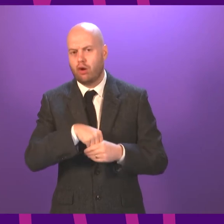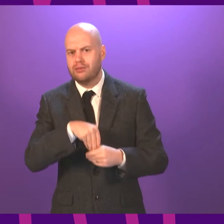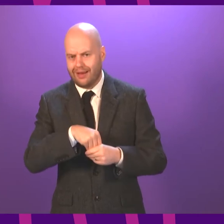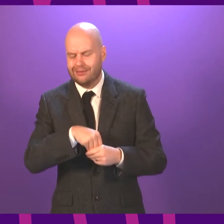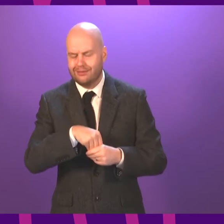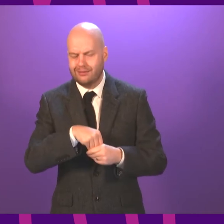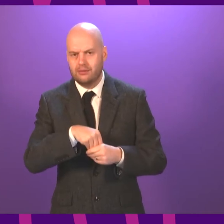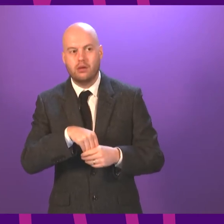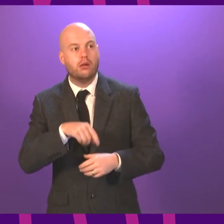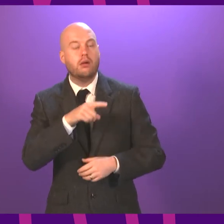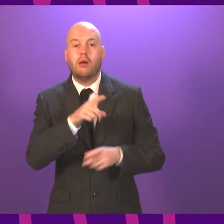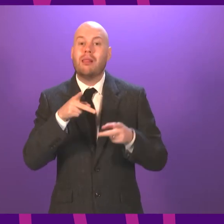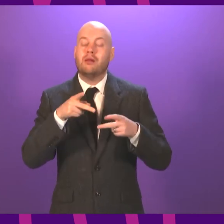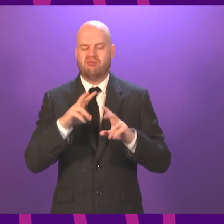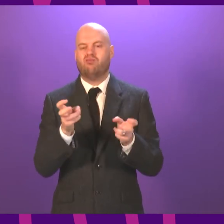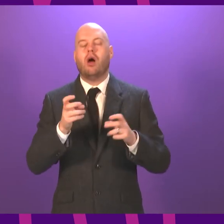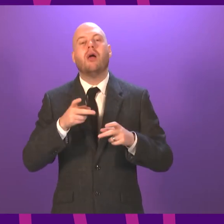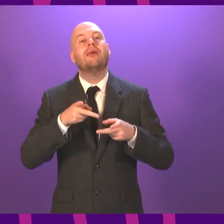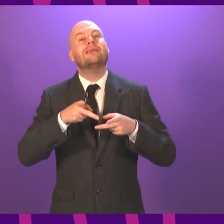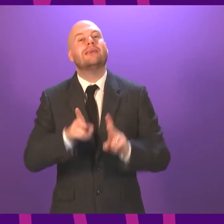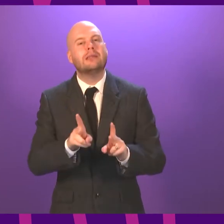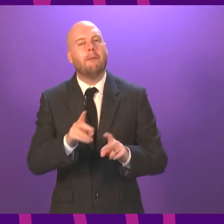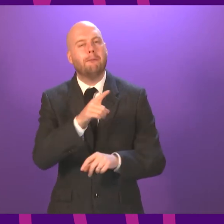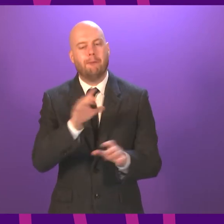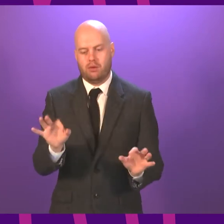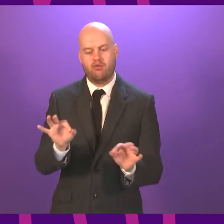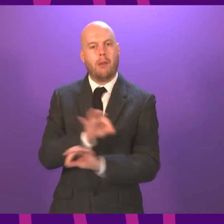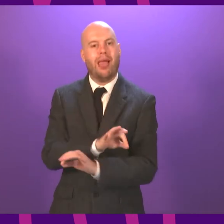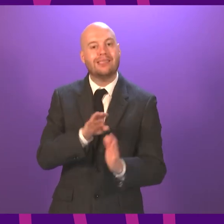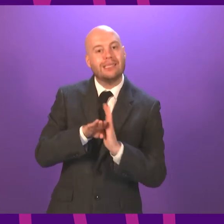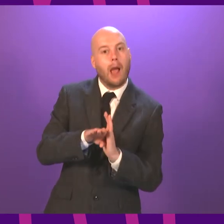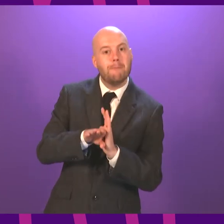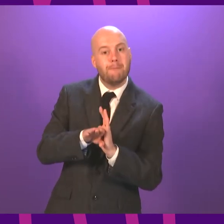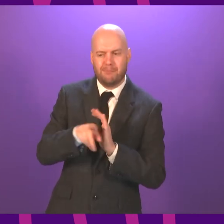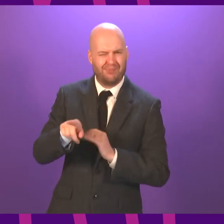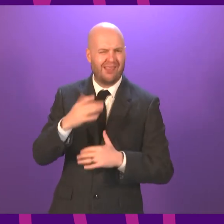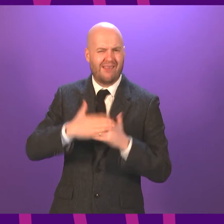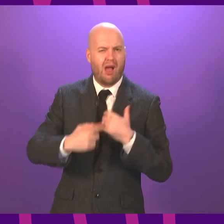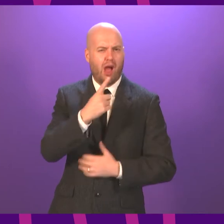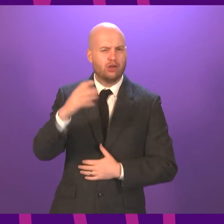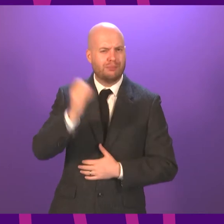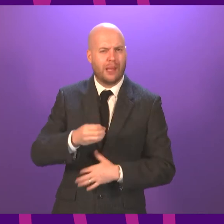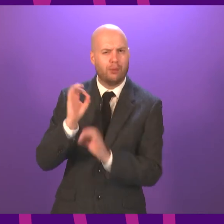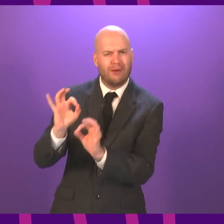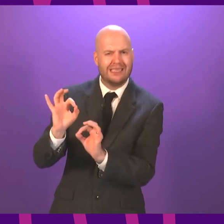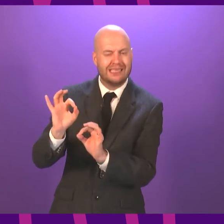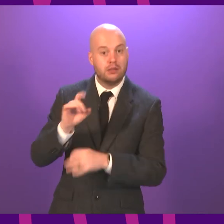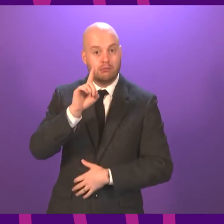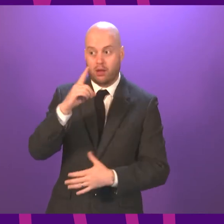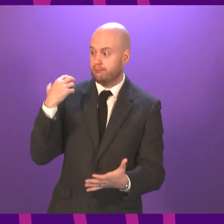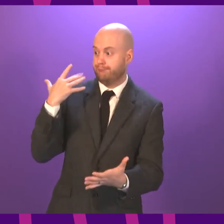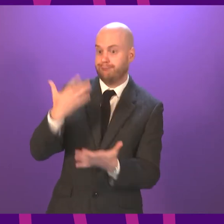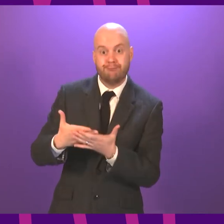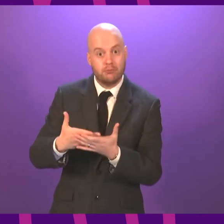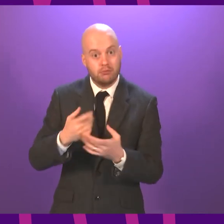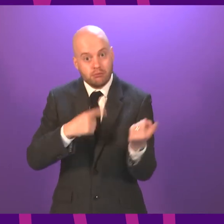He said that the system that replaced exams was never going to be perfect, but all of the way along no one has come up with a better way